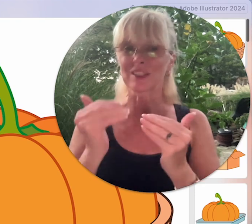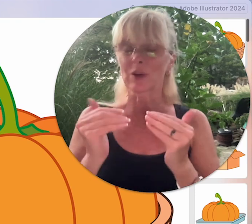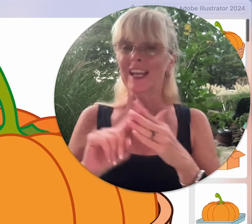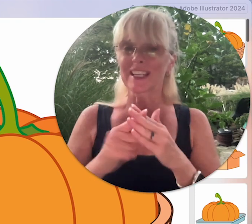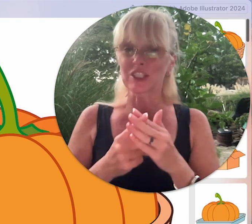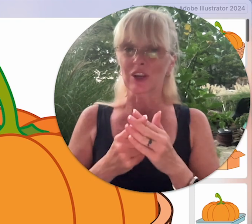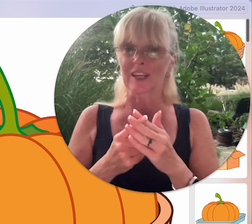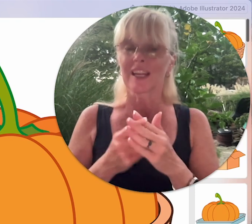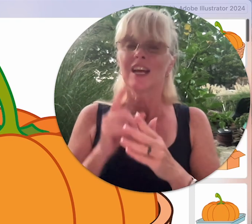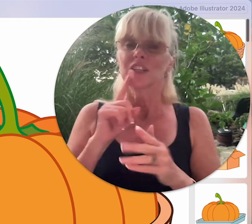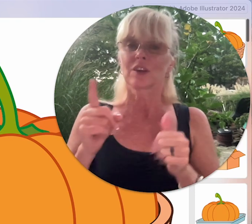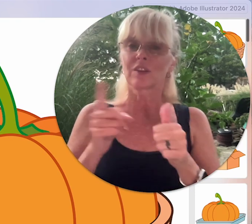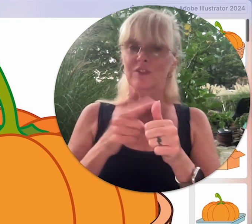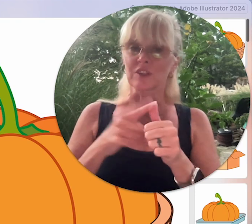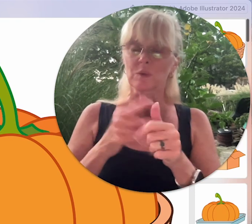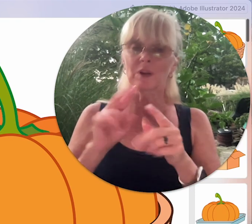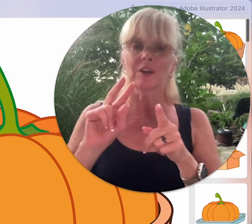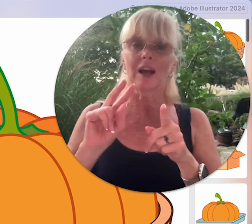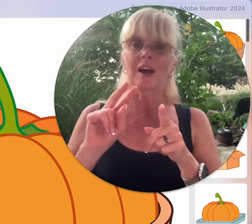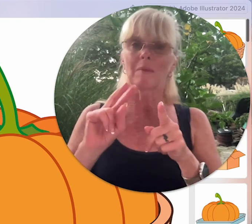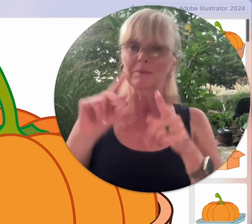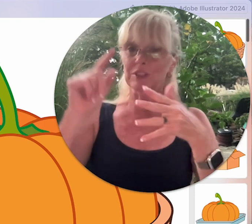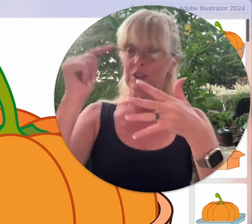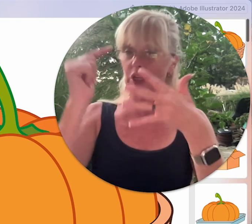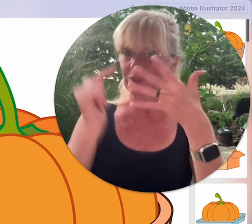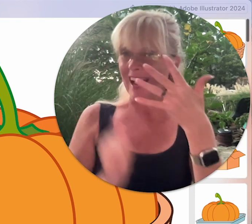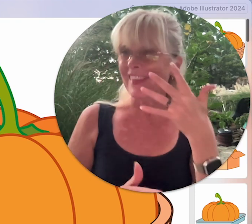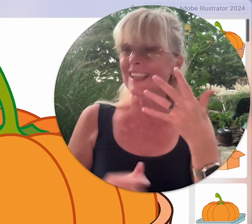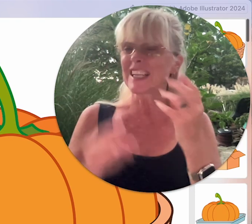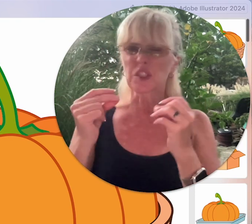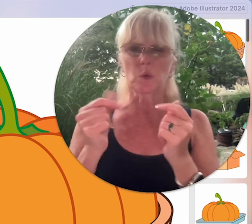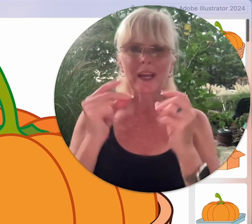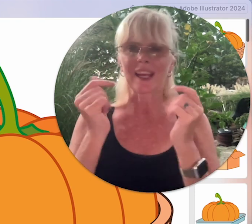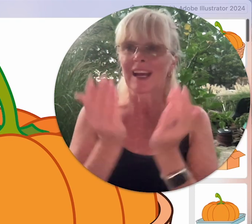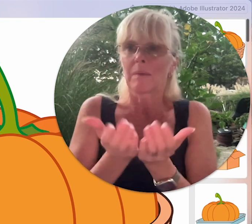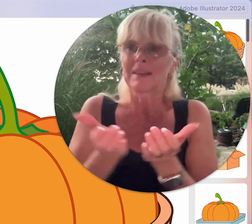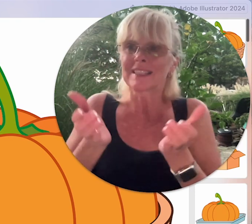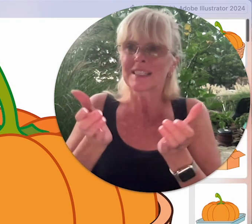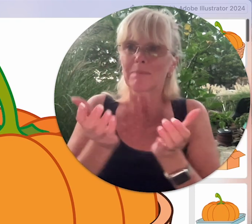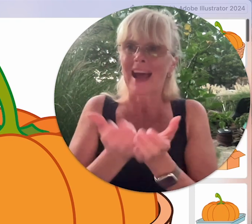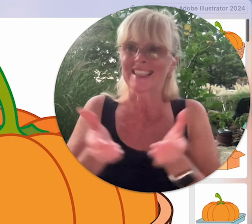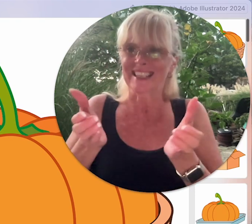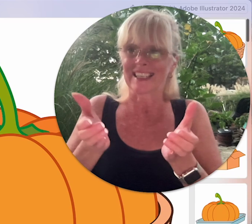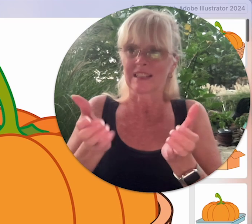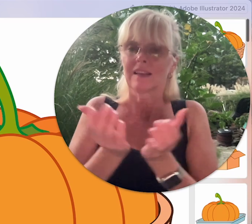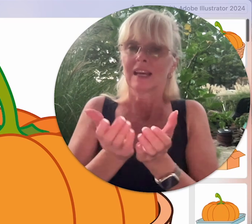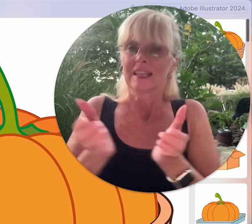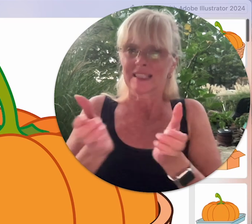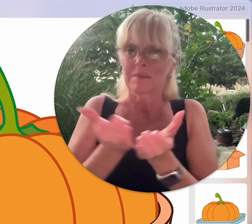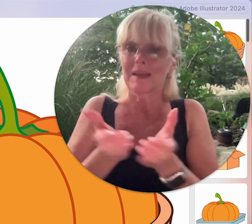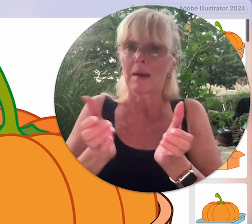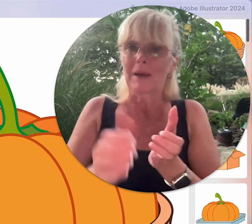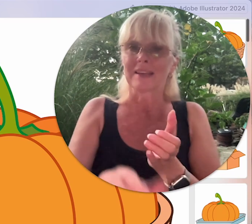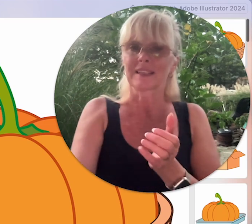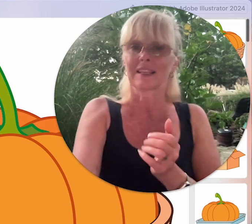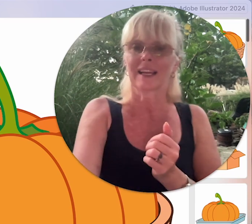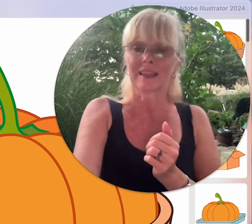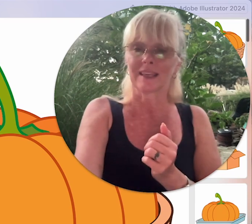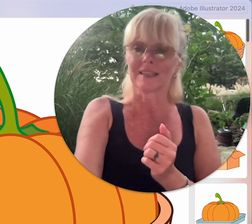go ahead and get started so the first word I'm just gonna go down the list quick this is basket this could be a basket like this